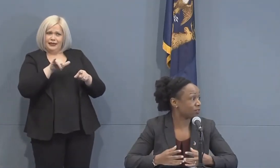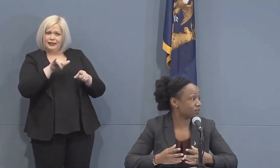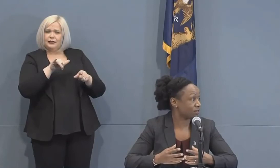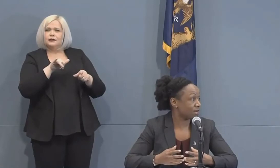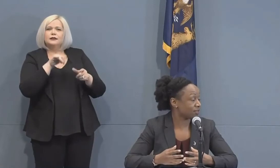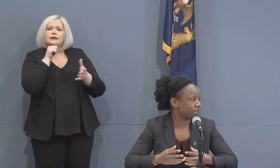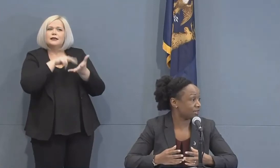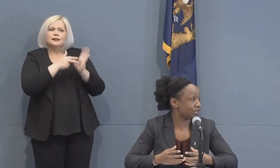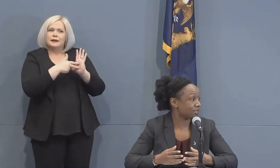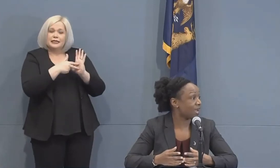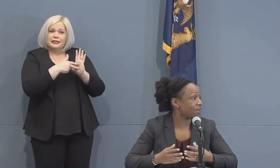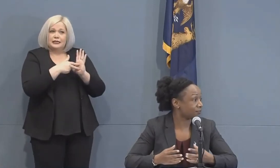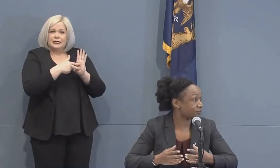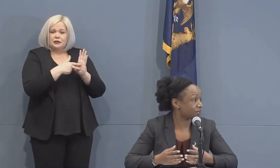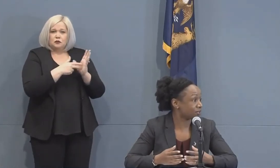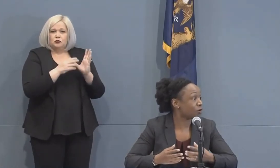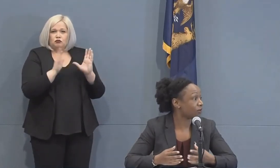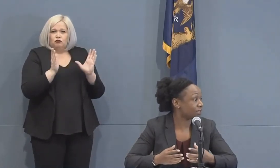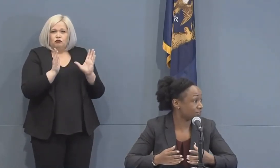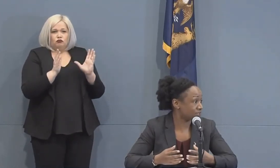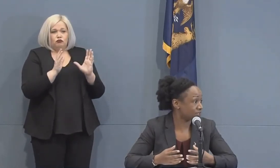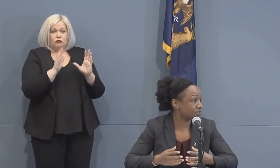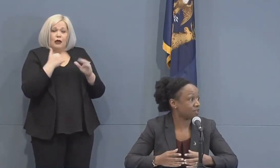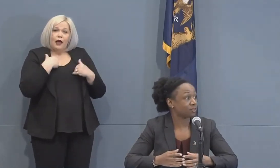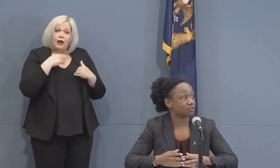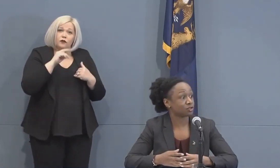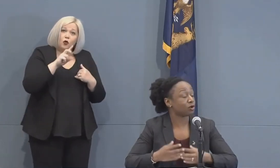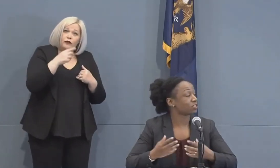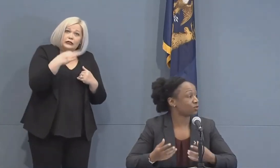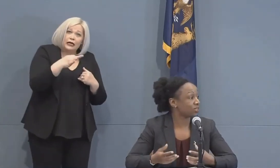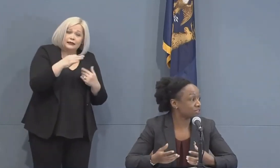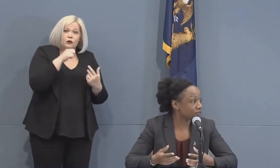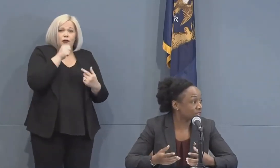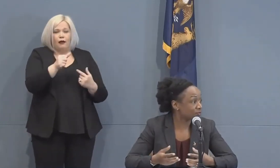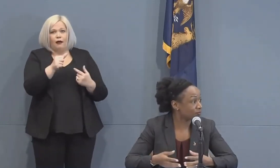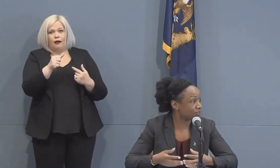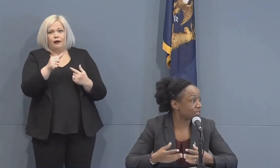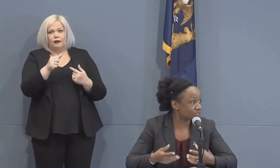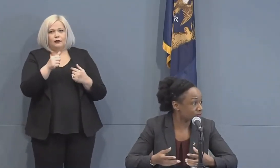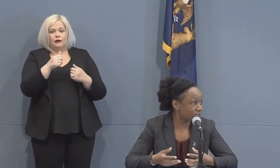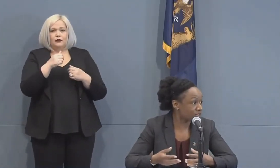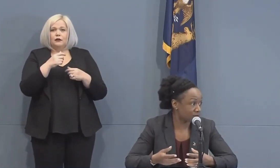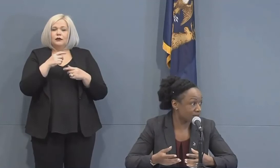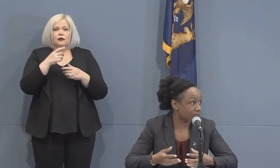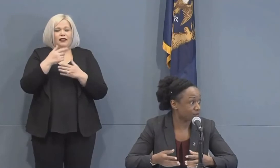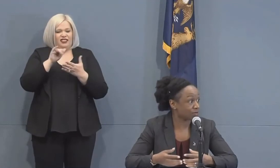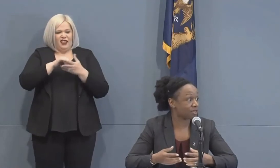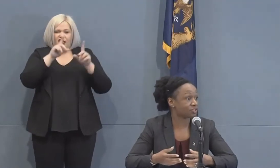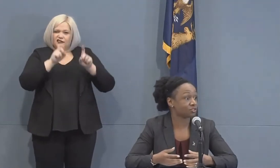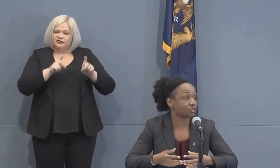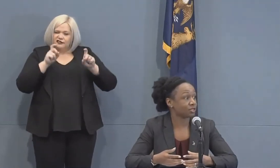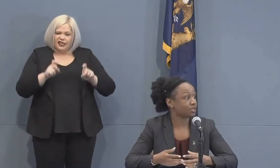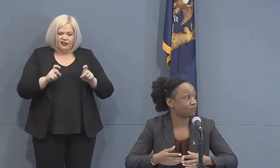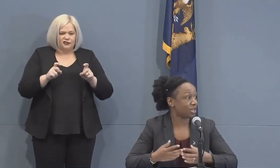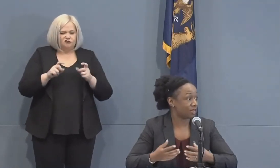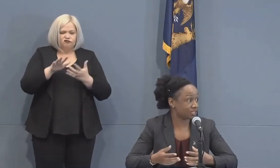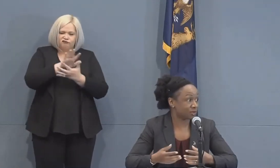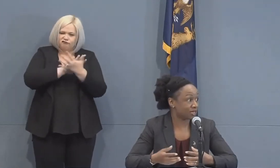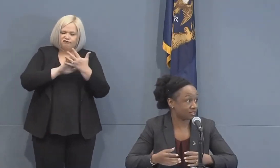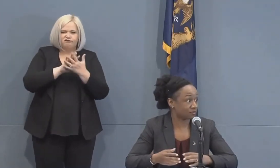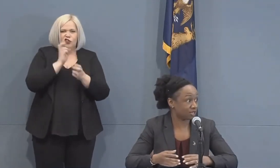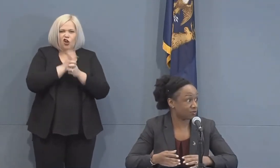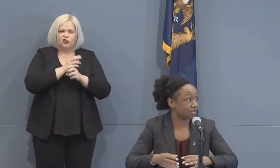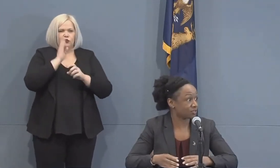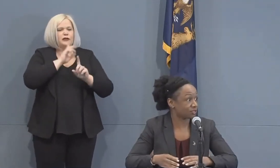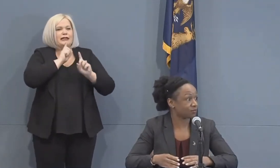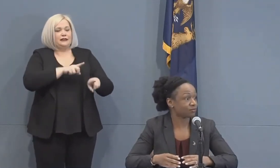for whether or not they they have uh covet 19. there's cross reactivity with the test for the antibody we want to make sure if you have an